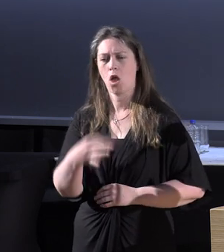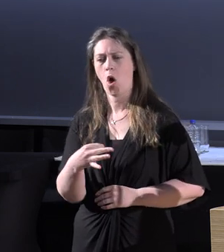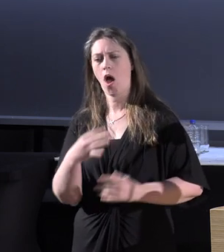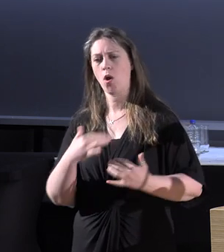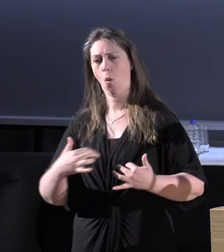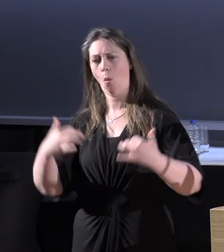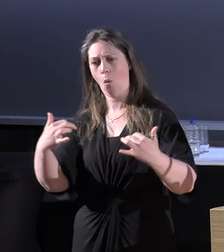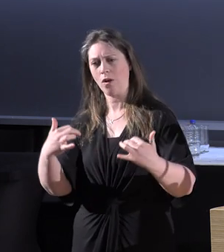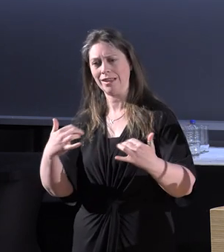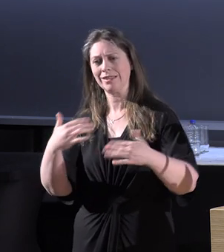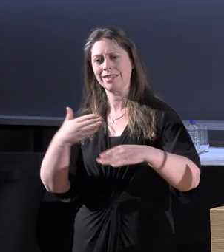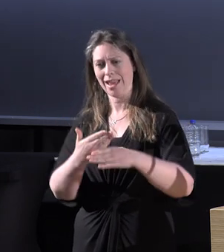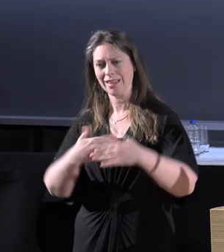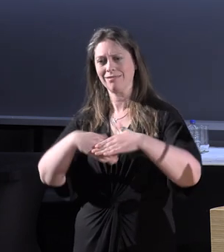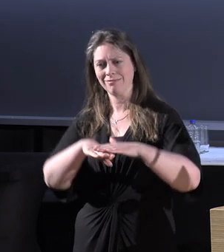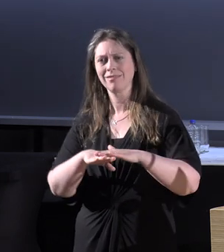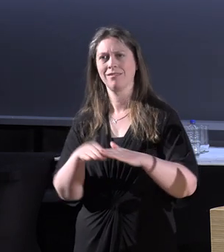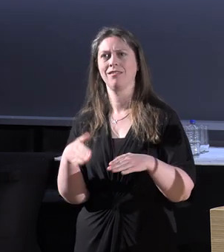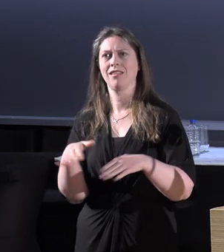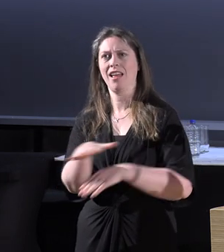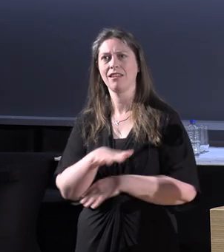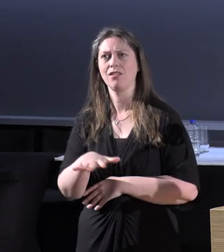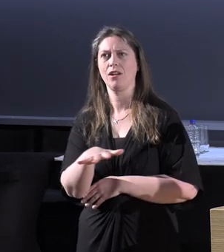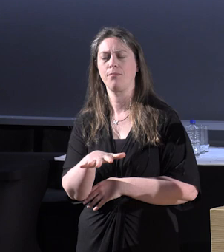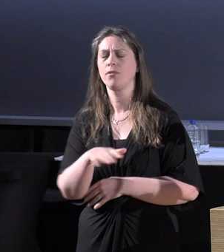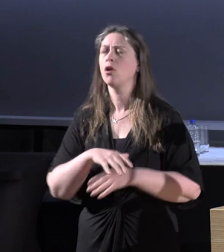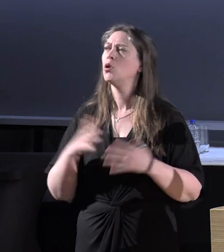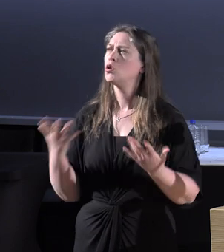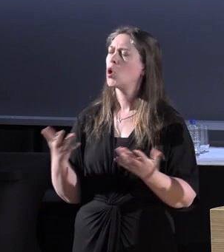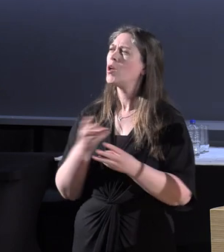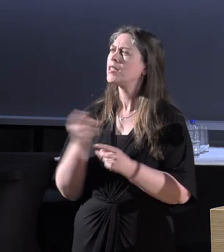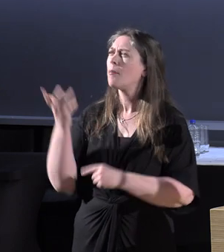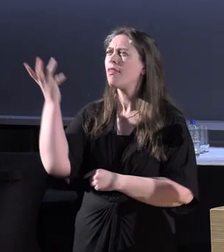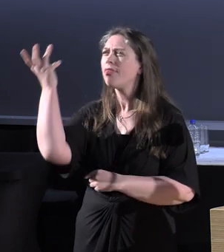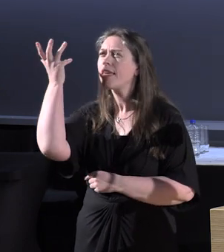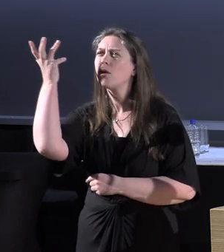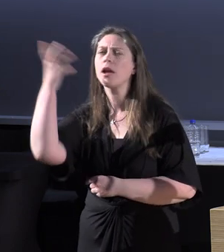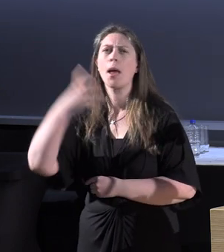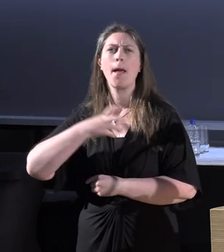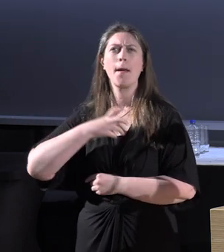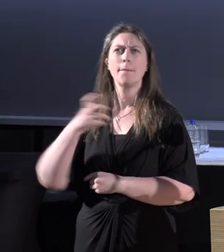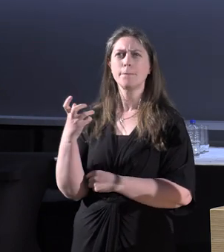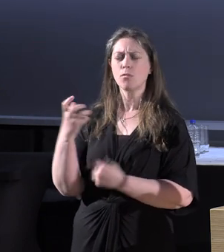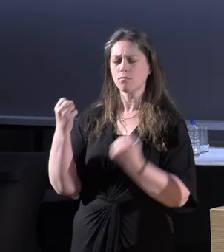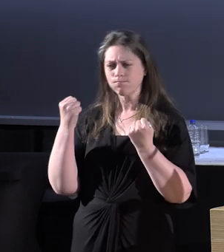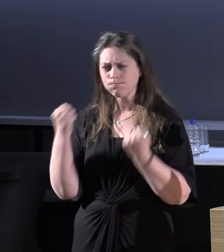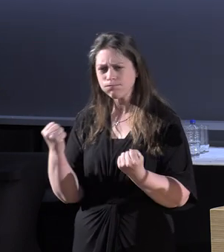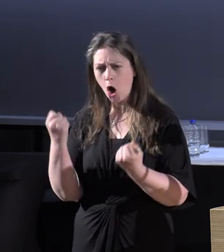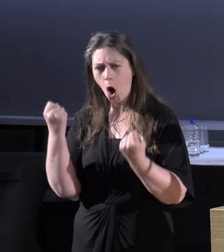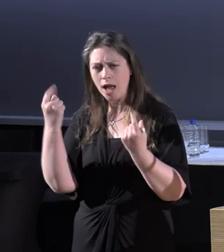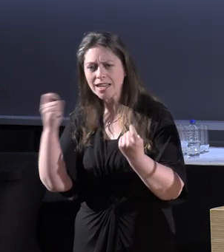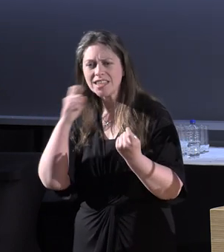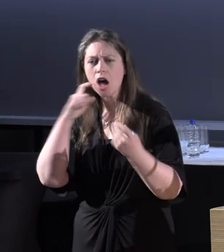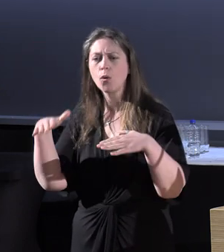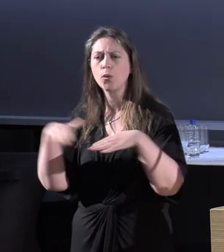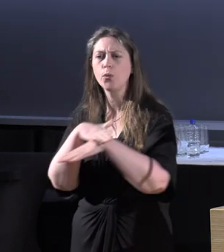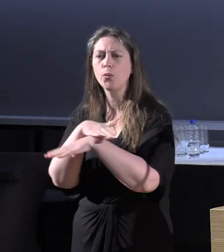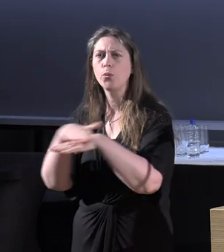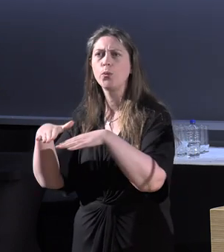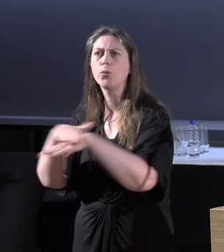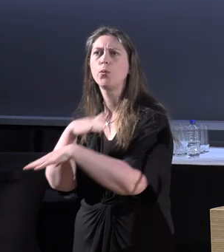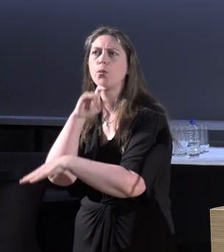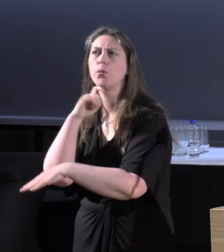So some of the theory, some of the more robust scholarly ideas, I will sort of gloss over.